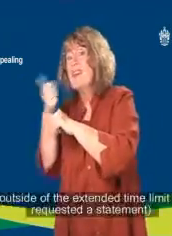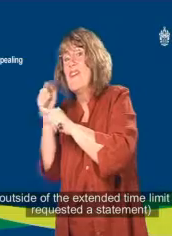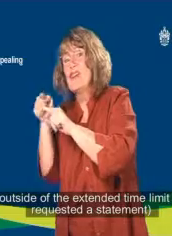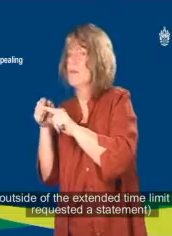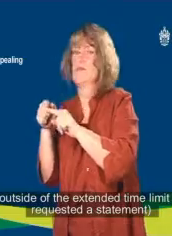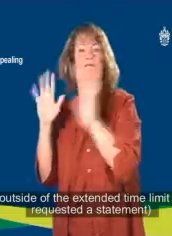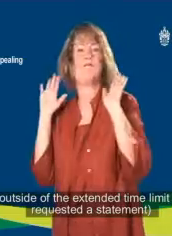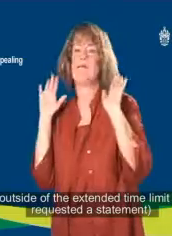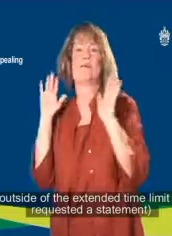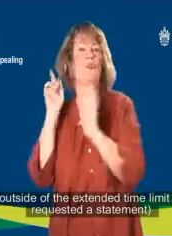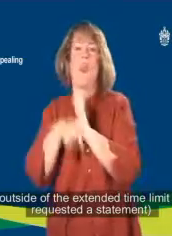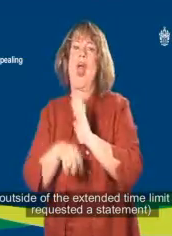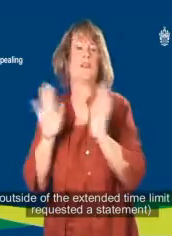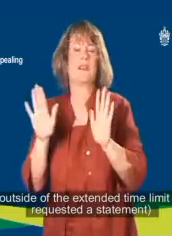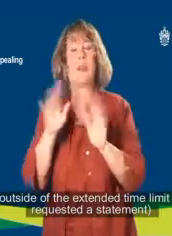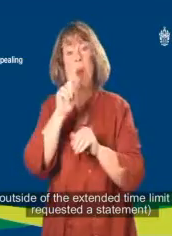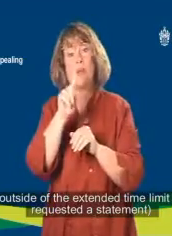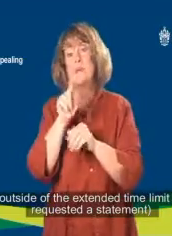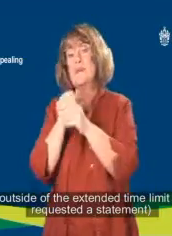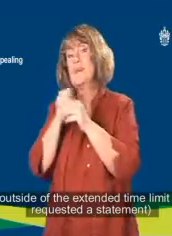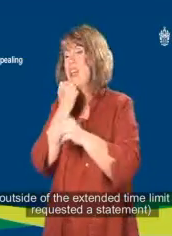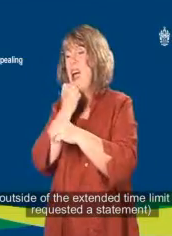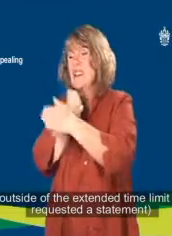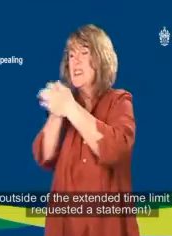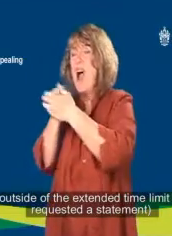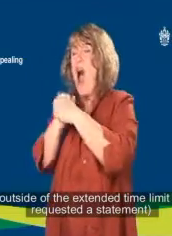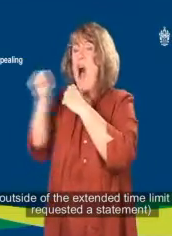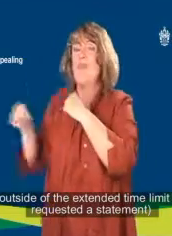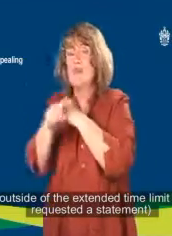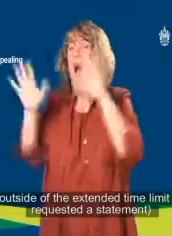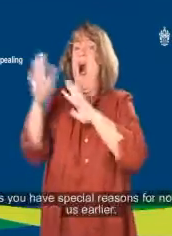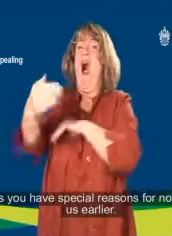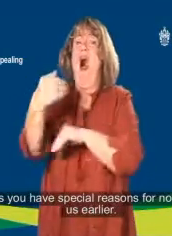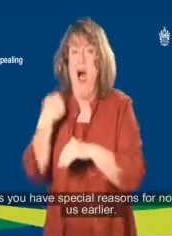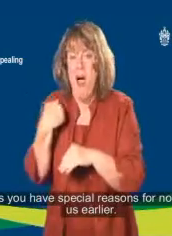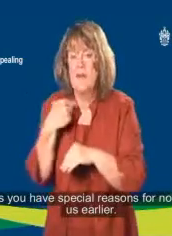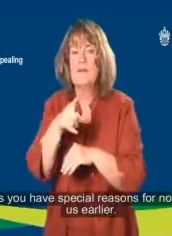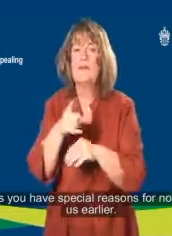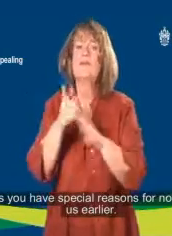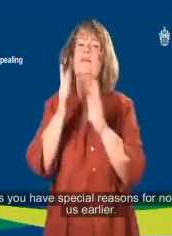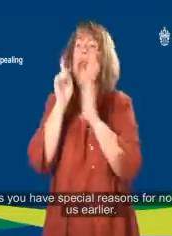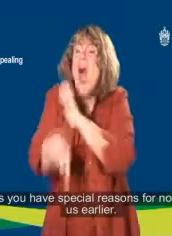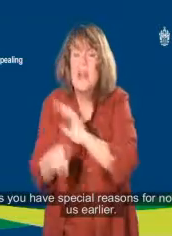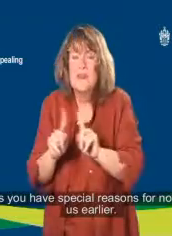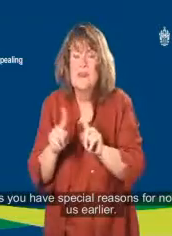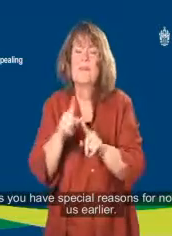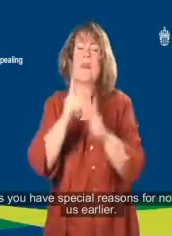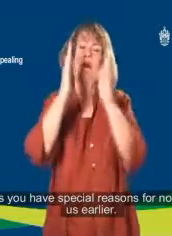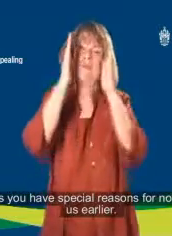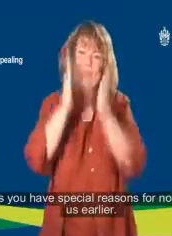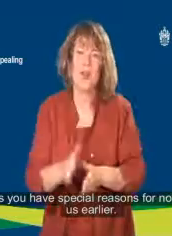or outside of the extended time limit if you requested a statement unless you have special reasons for not asking us